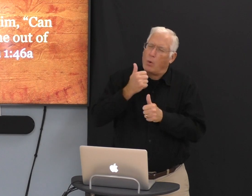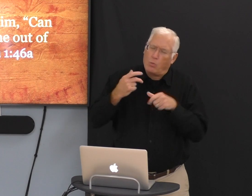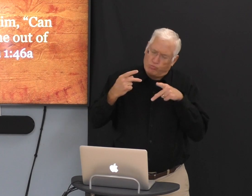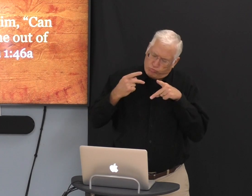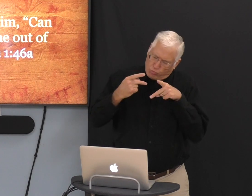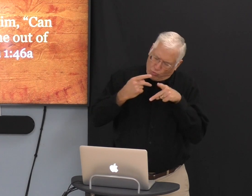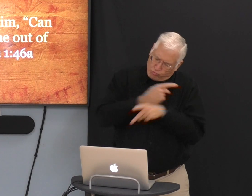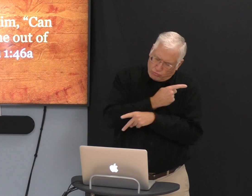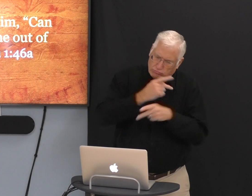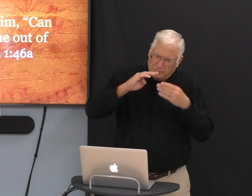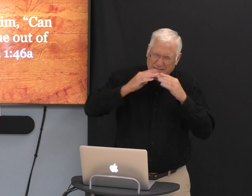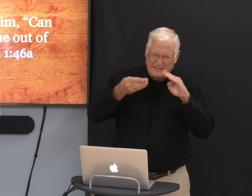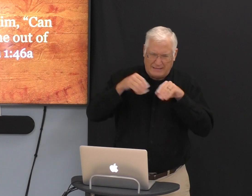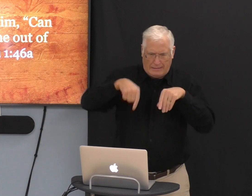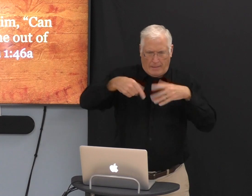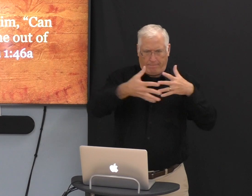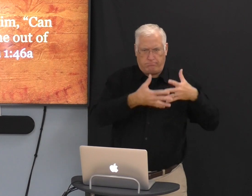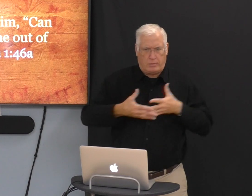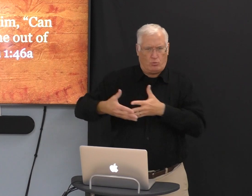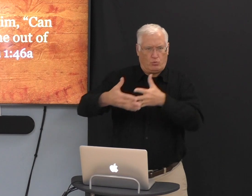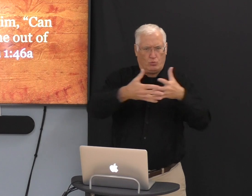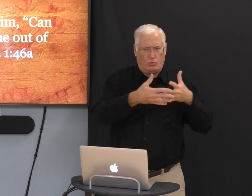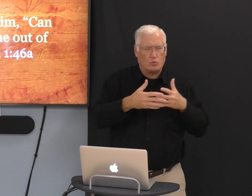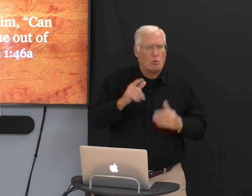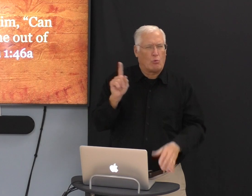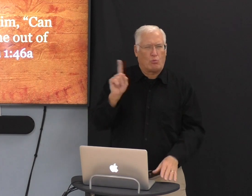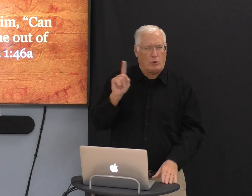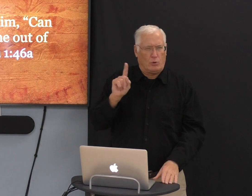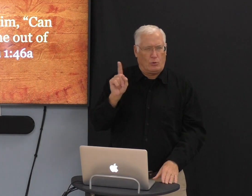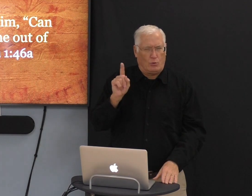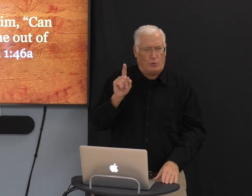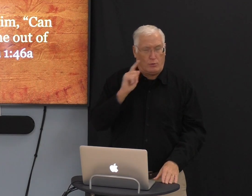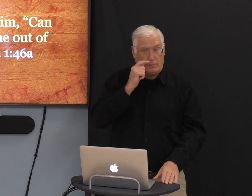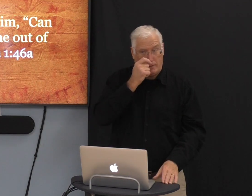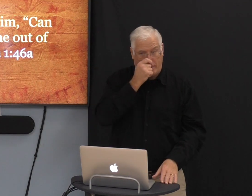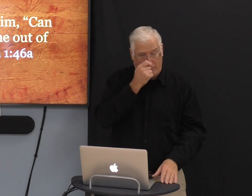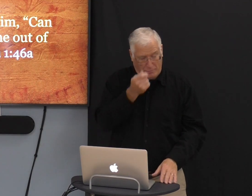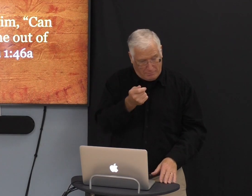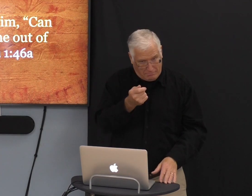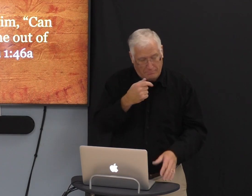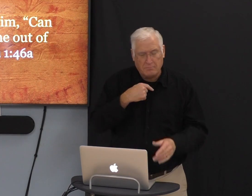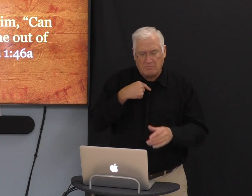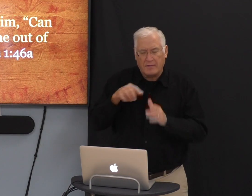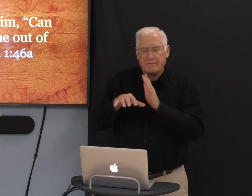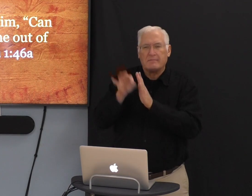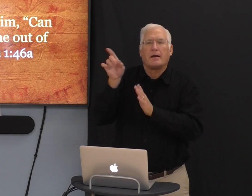What is the worst place to live in America? And it was very interesting.